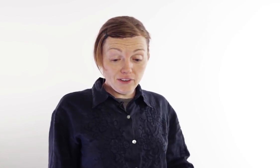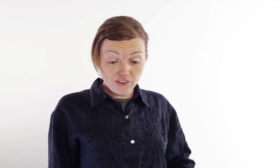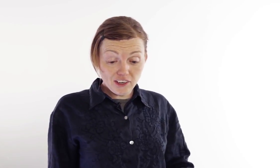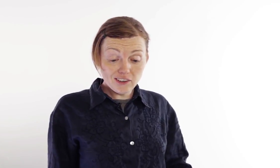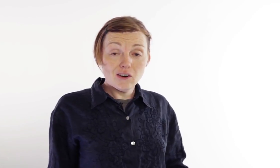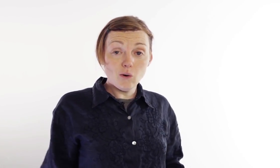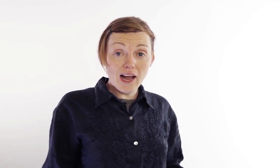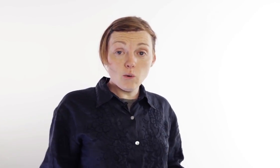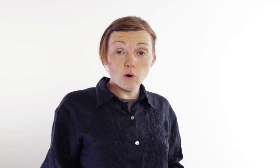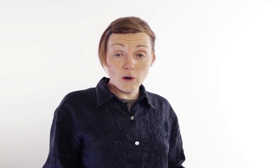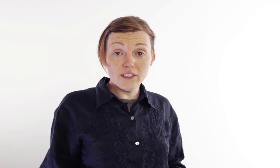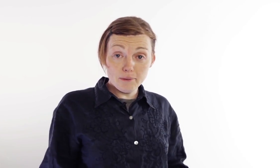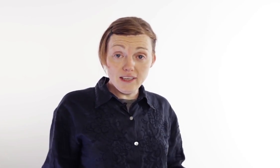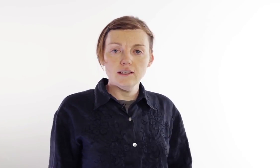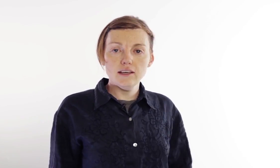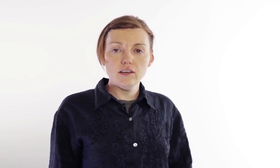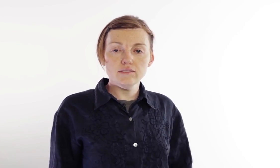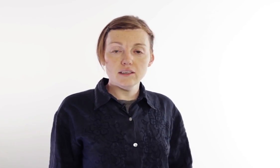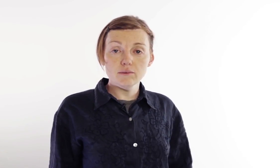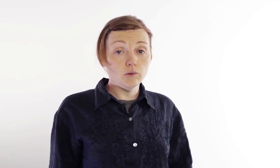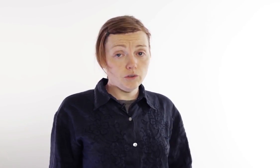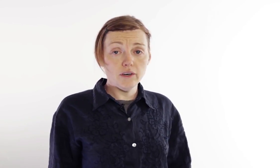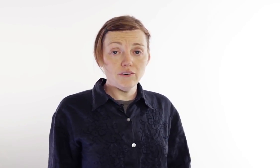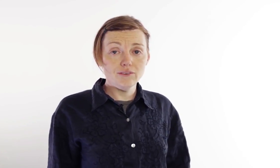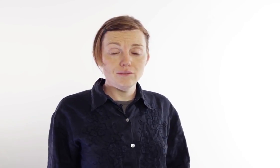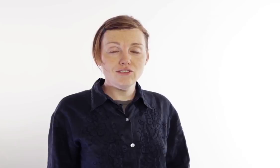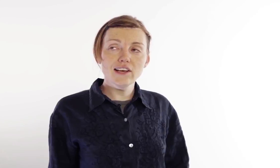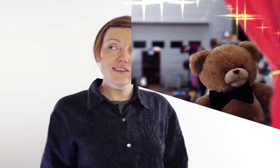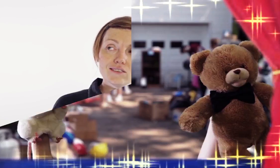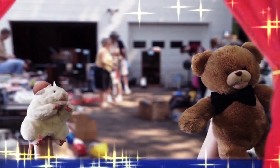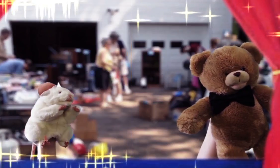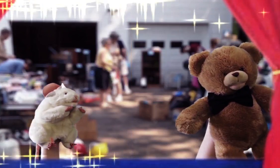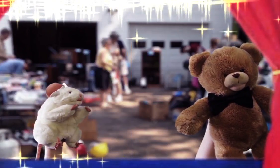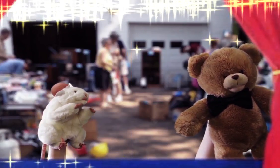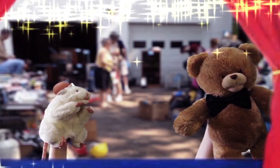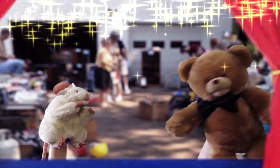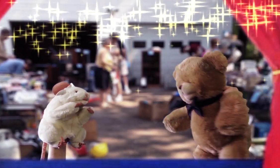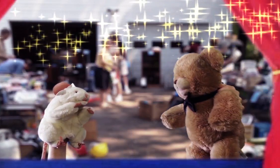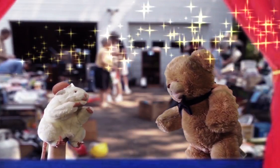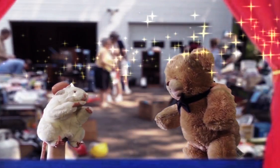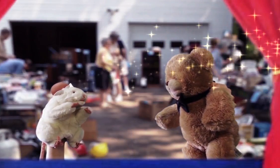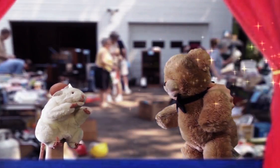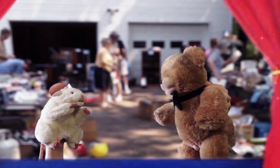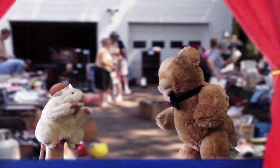about your junk, or how or where you pee. And they often come from total strangers. It's like, hello. Oh, hi.